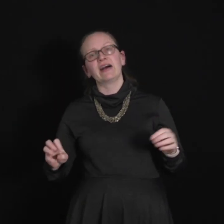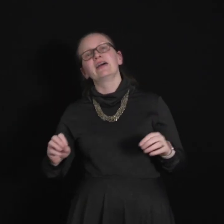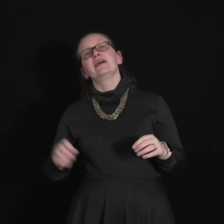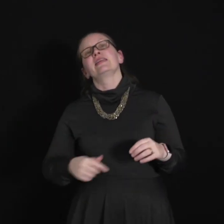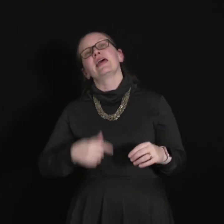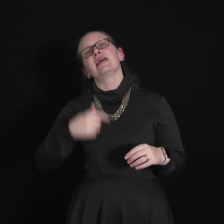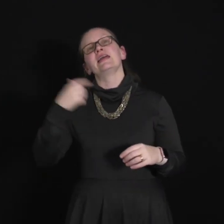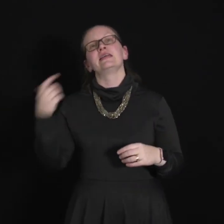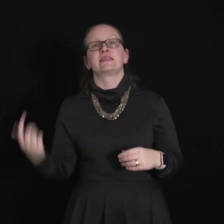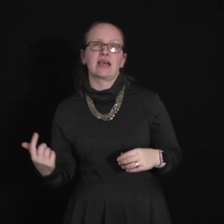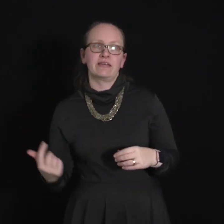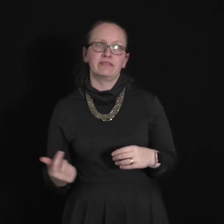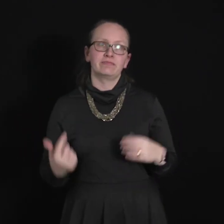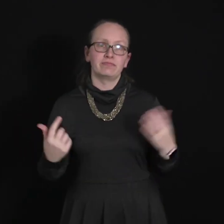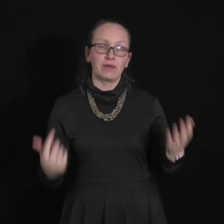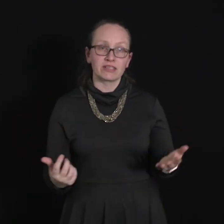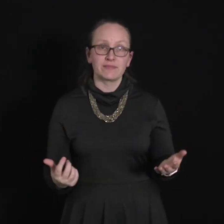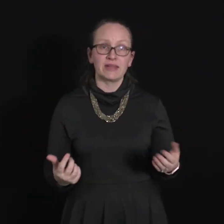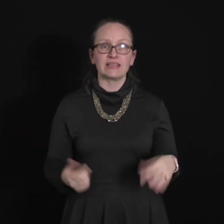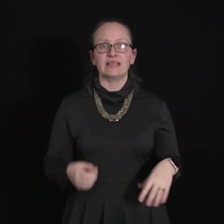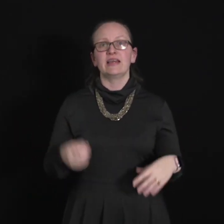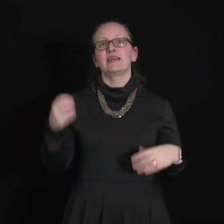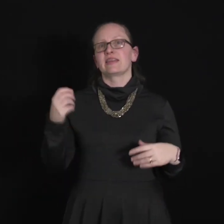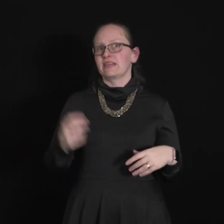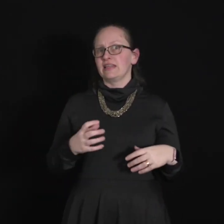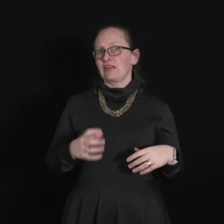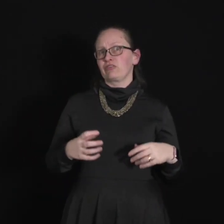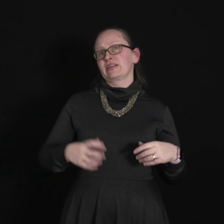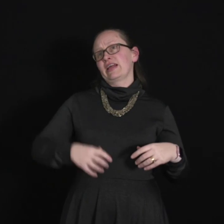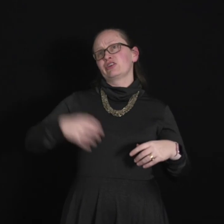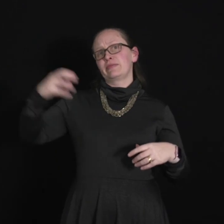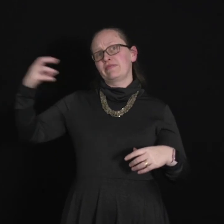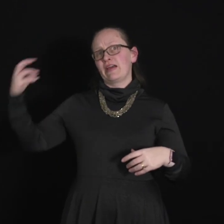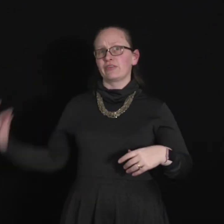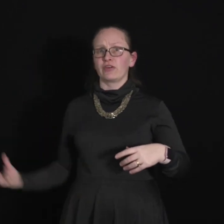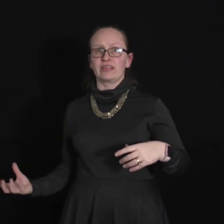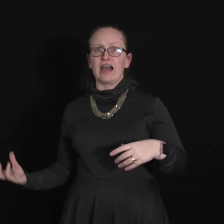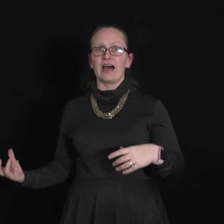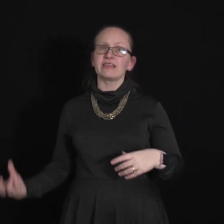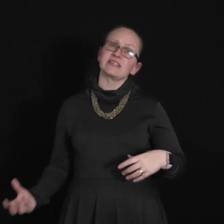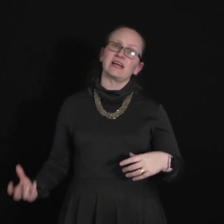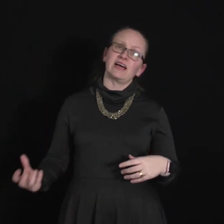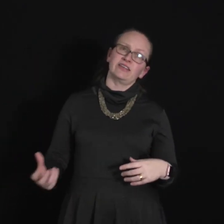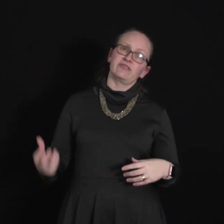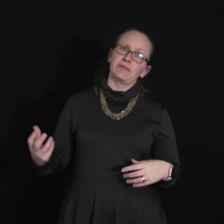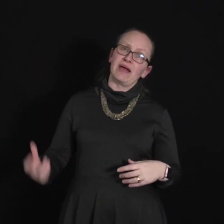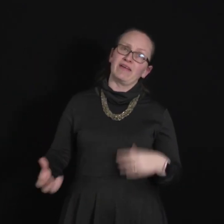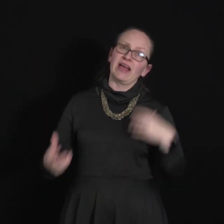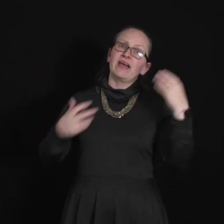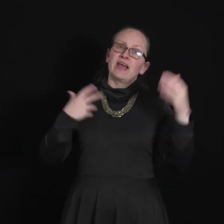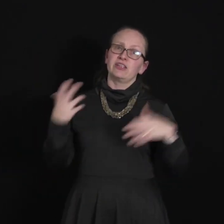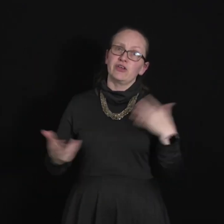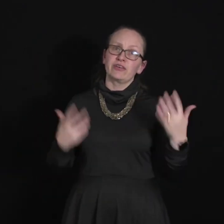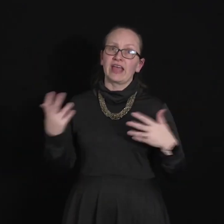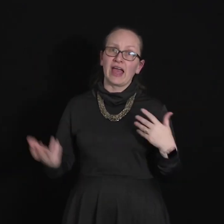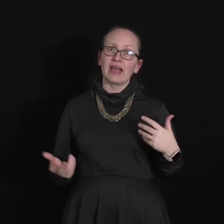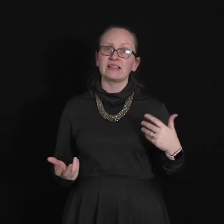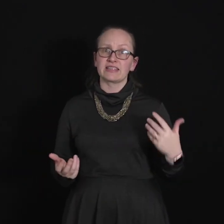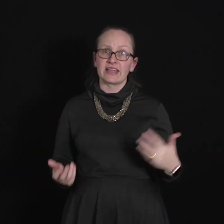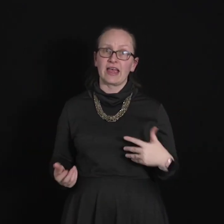there is a possibility that the electron can actually be found on the other side of the barrier and so can escape